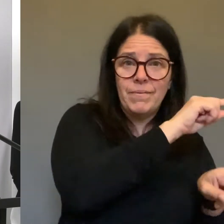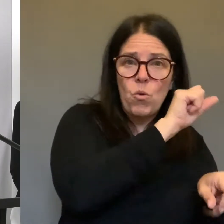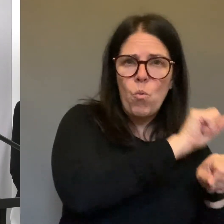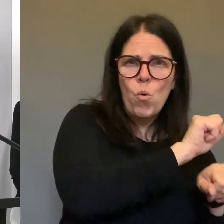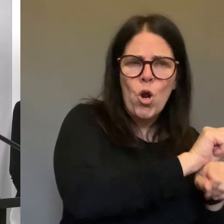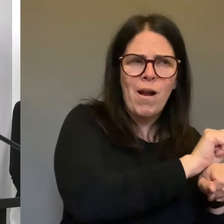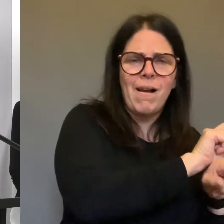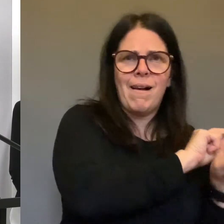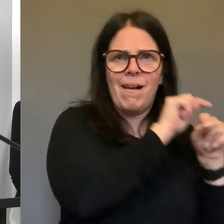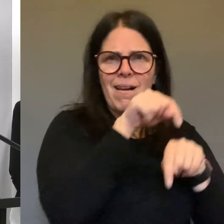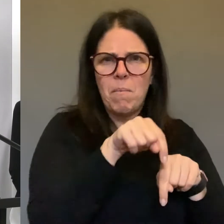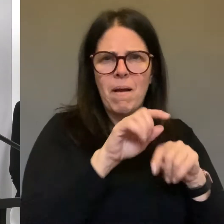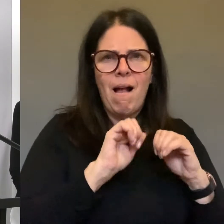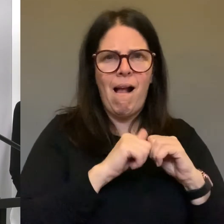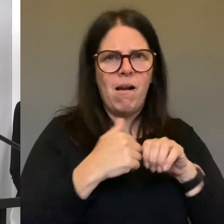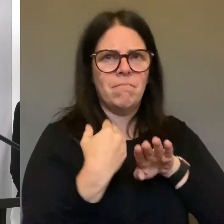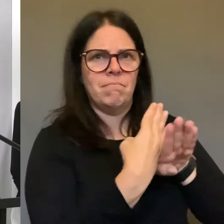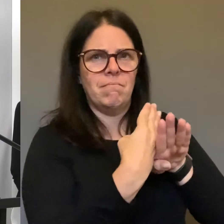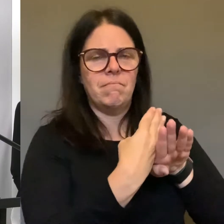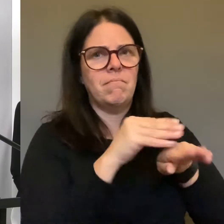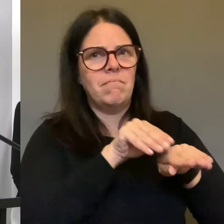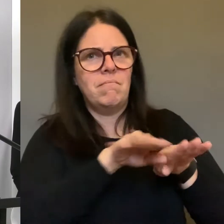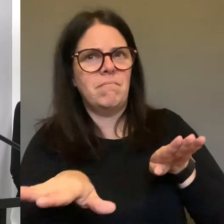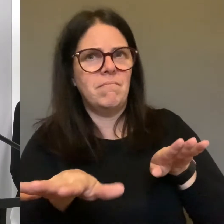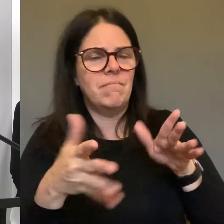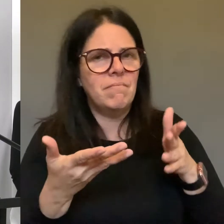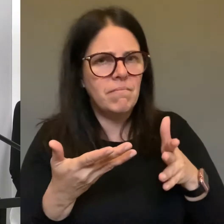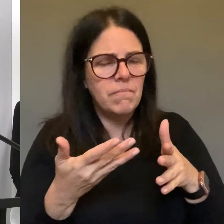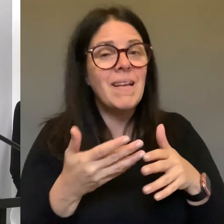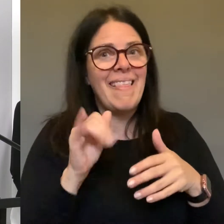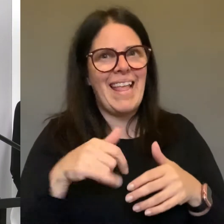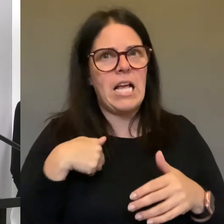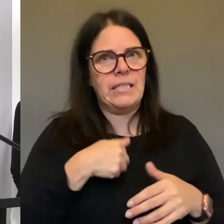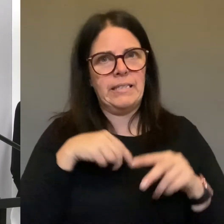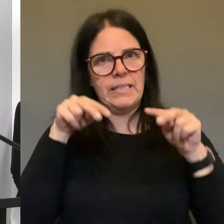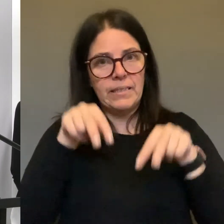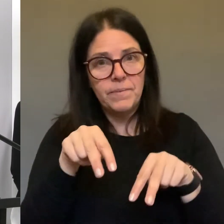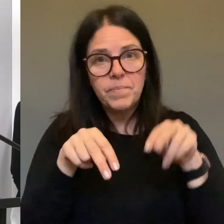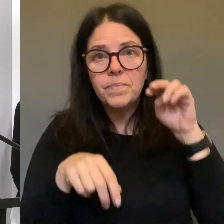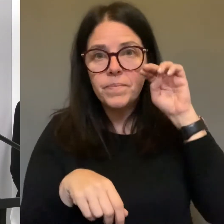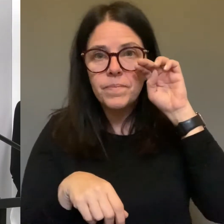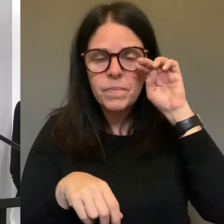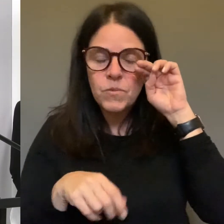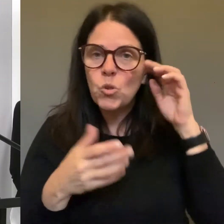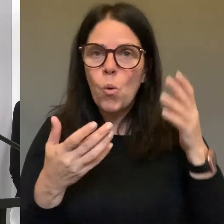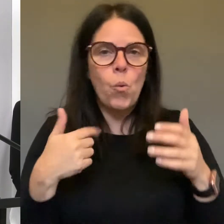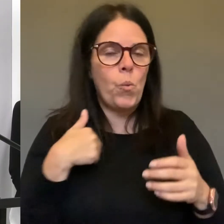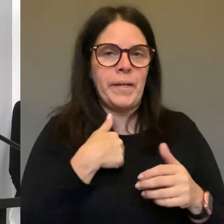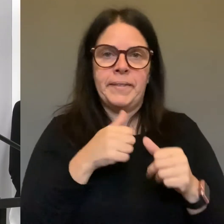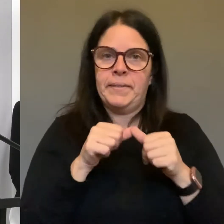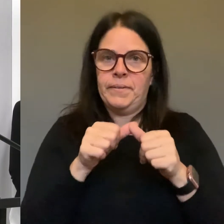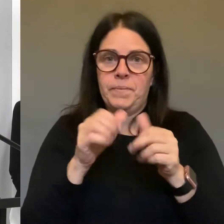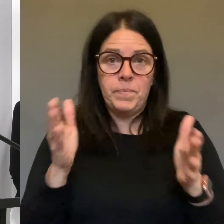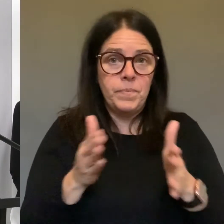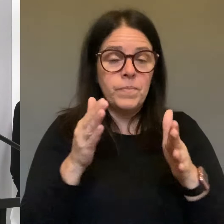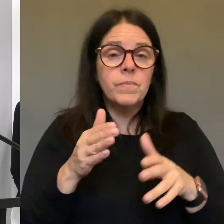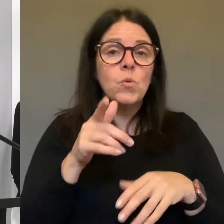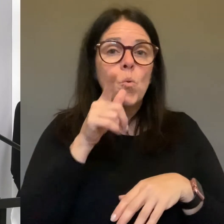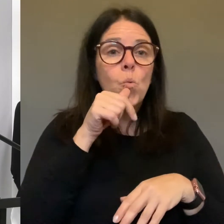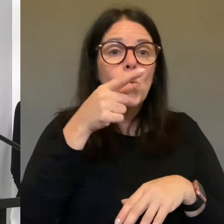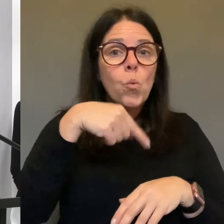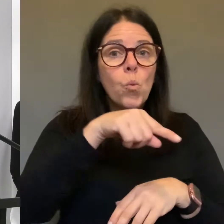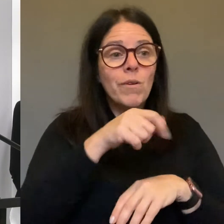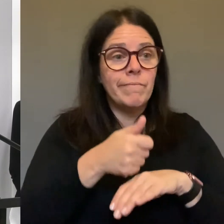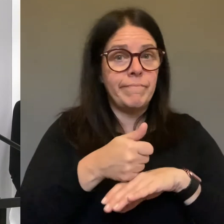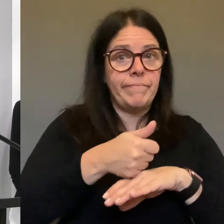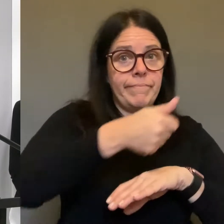we have been trying to address. And until that happens, we will urge all these people who are crossing borders